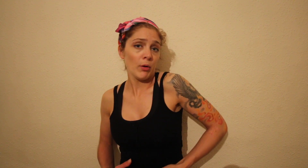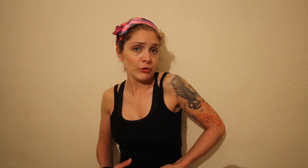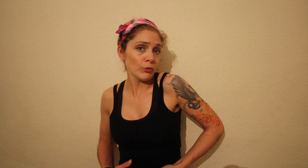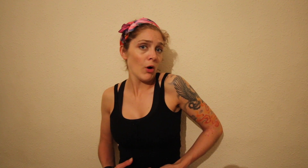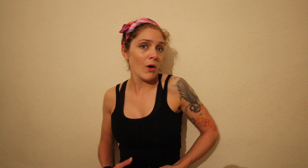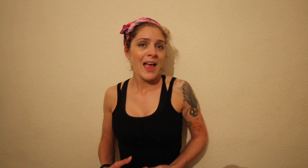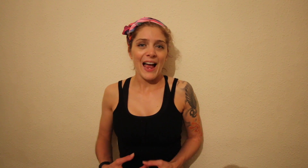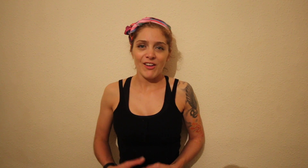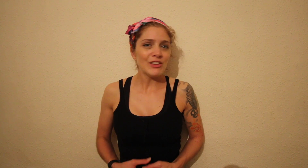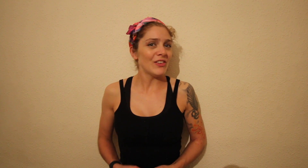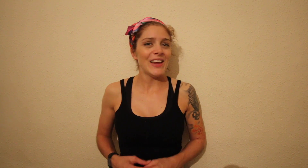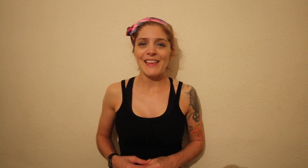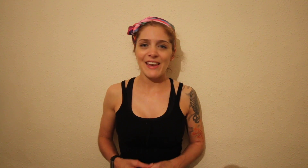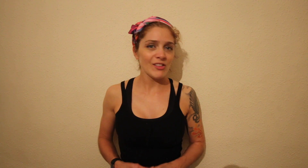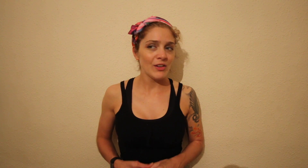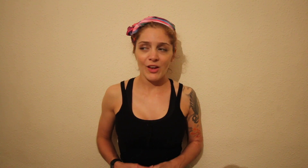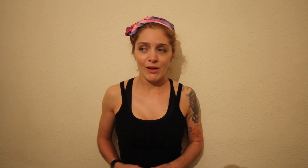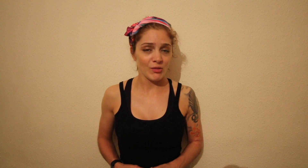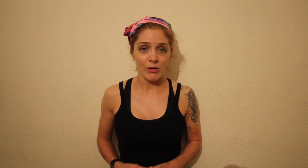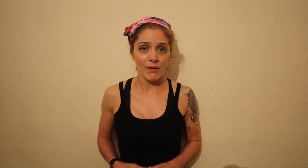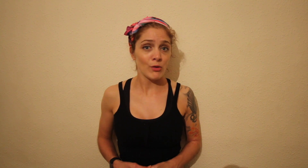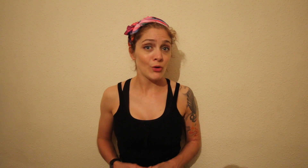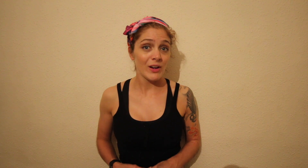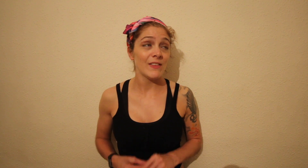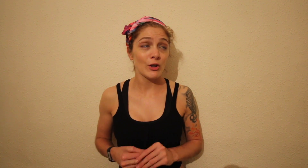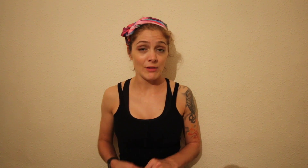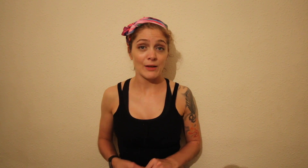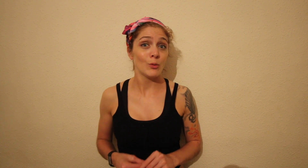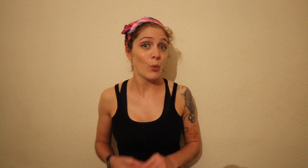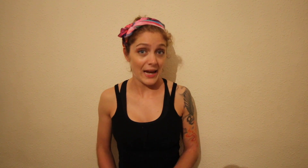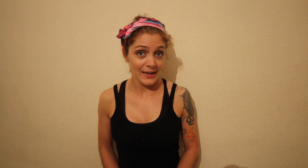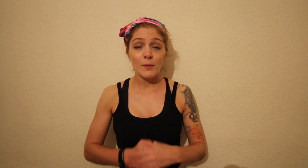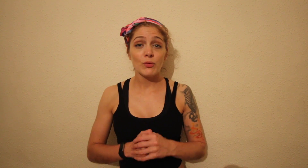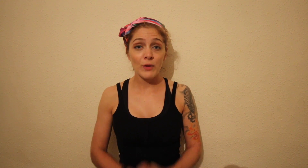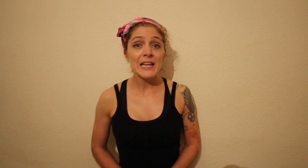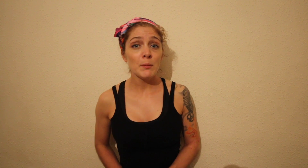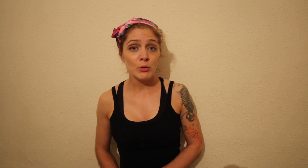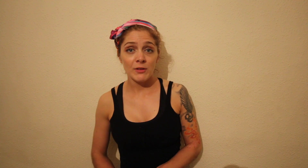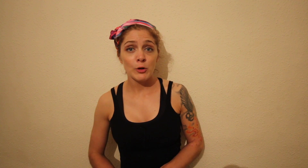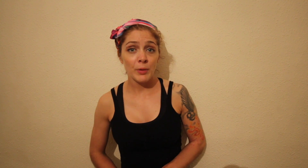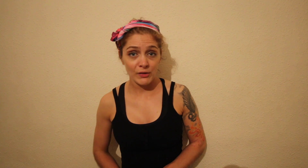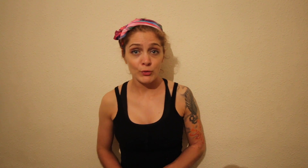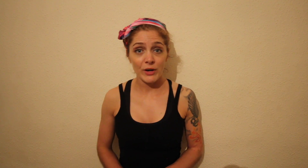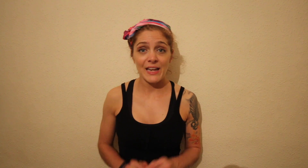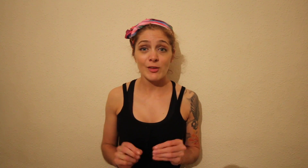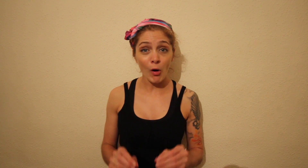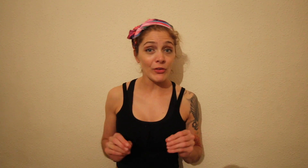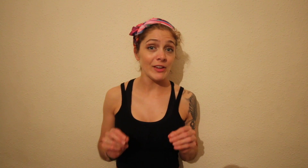posture wrong and I just think that is going to hurt tomorrow and not in the correct way. So it's really important that your personal trainer is constantly